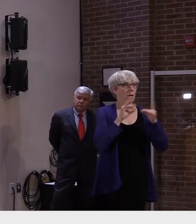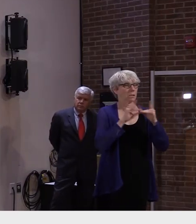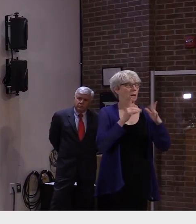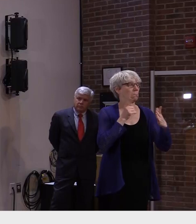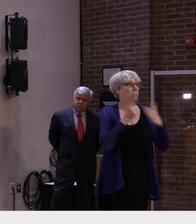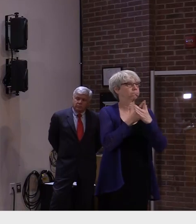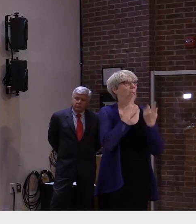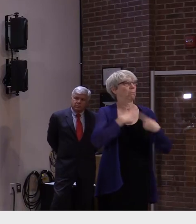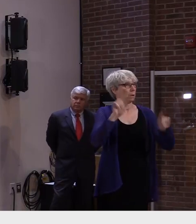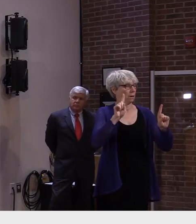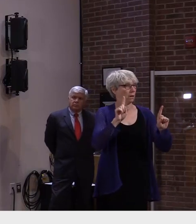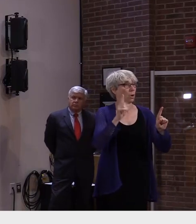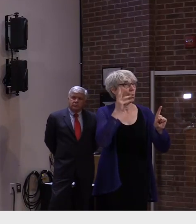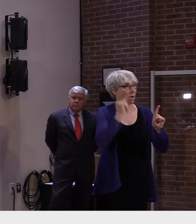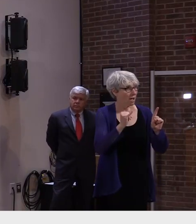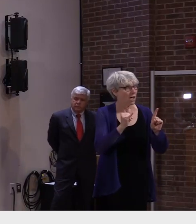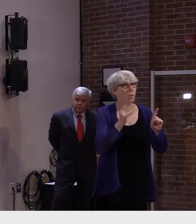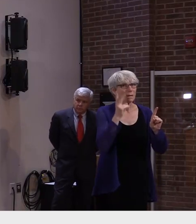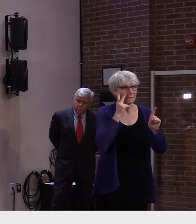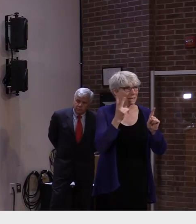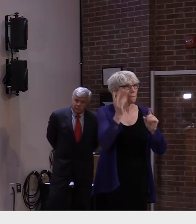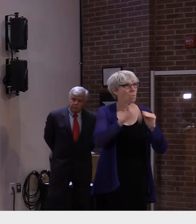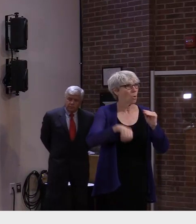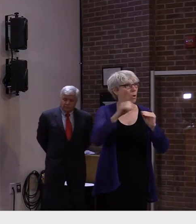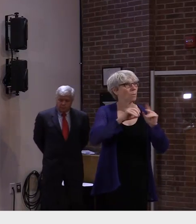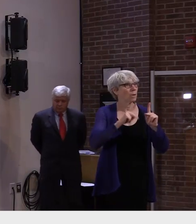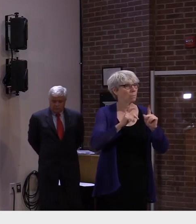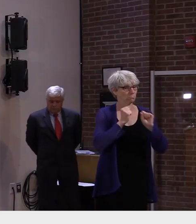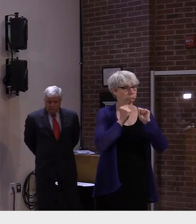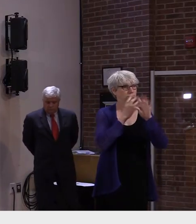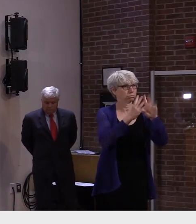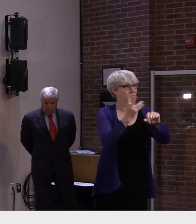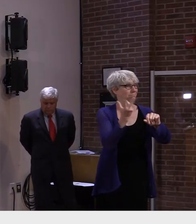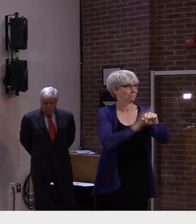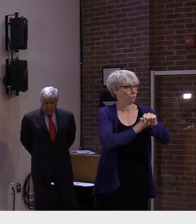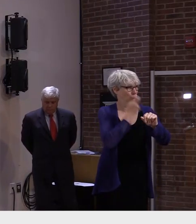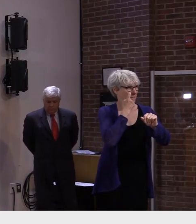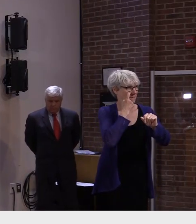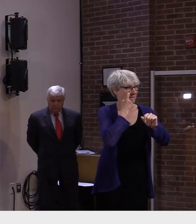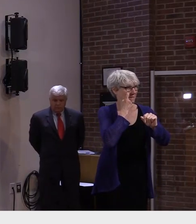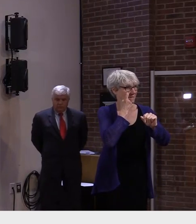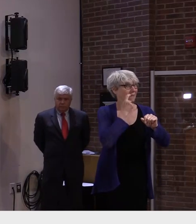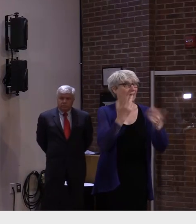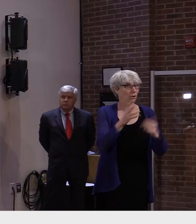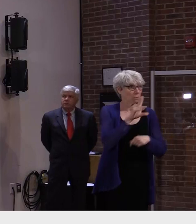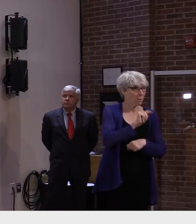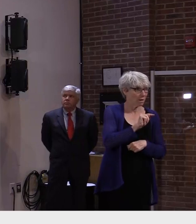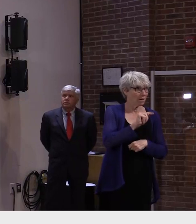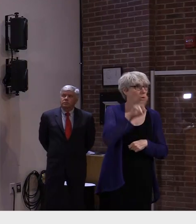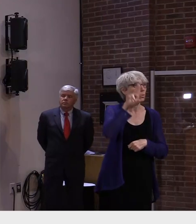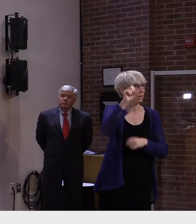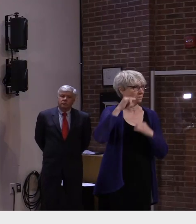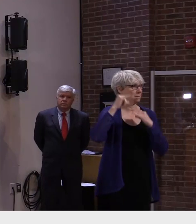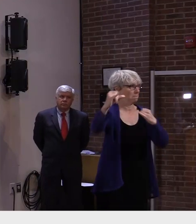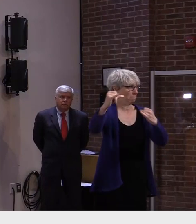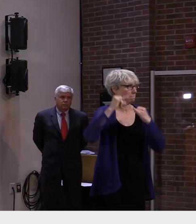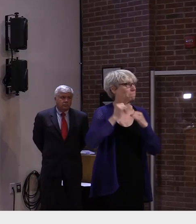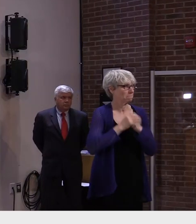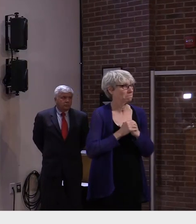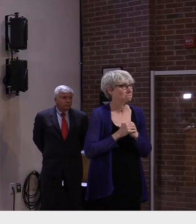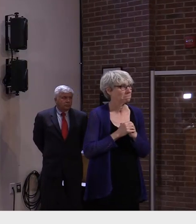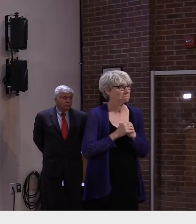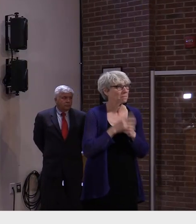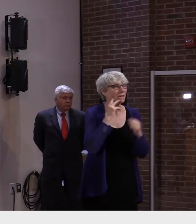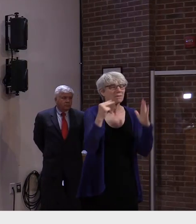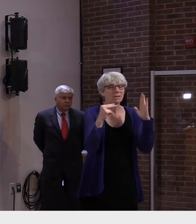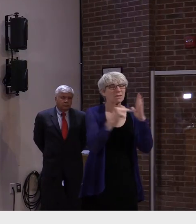uptick not only nationally but in vermont in vaccination demand and if you look at news of